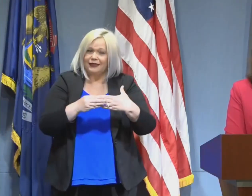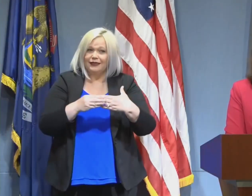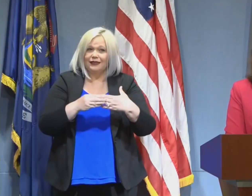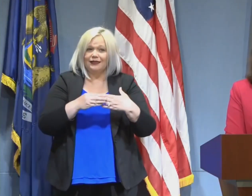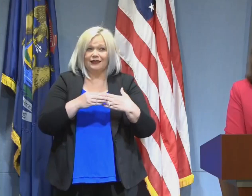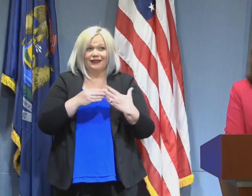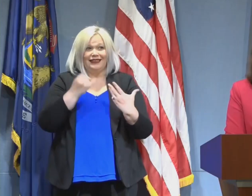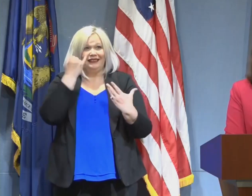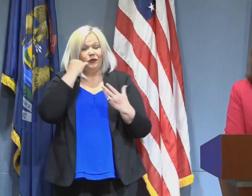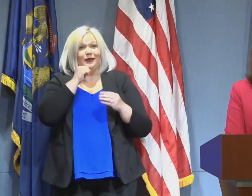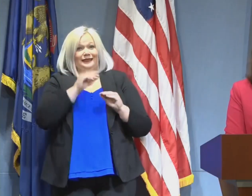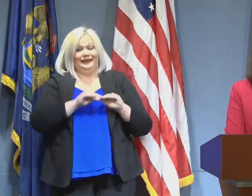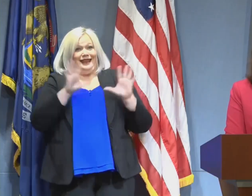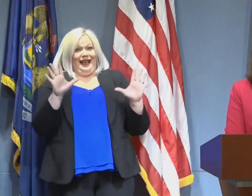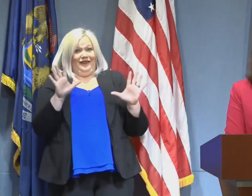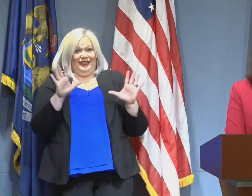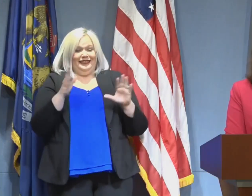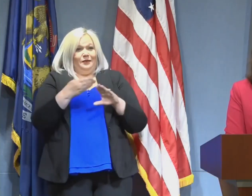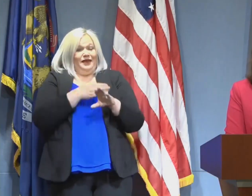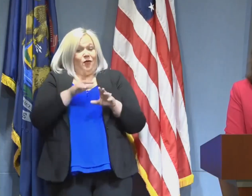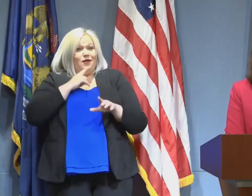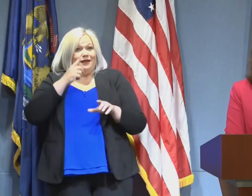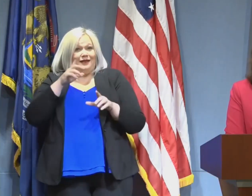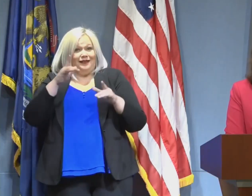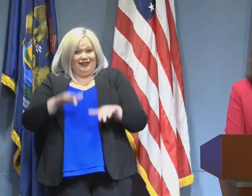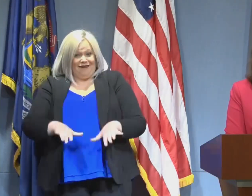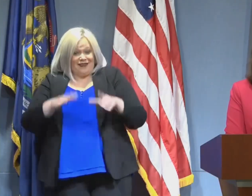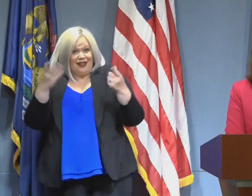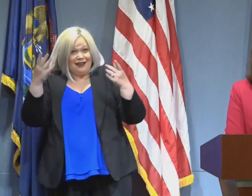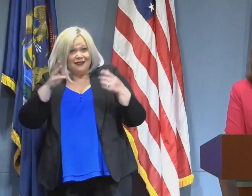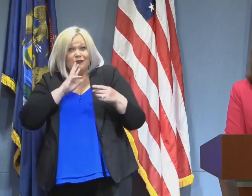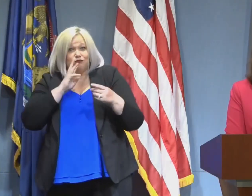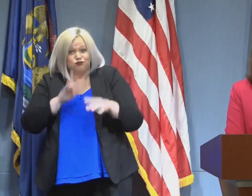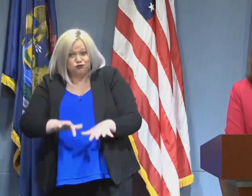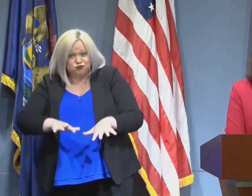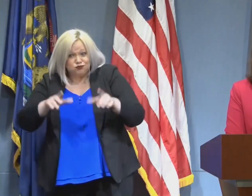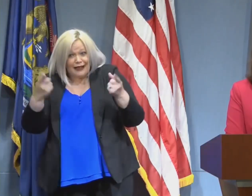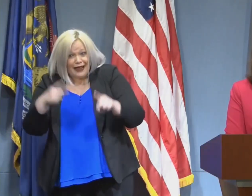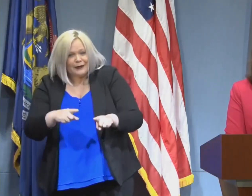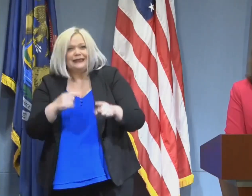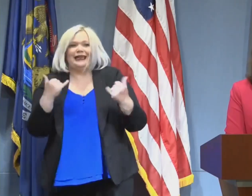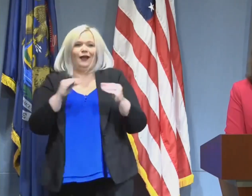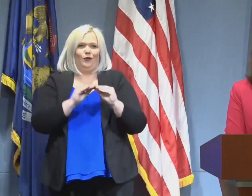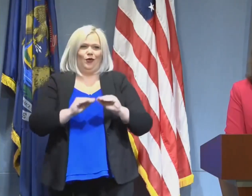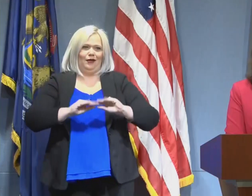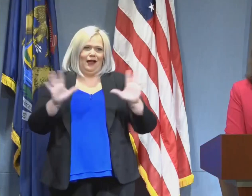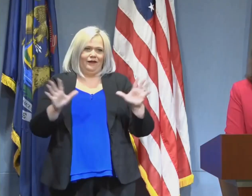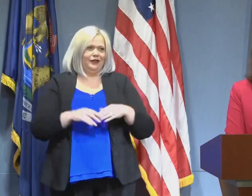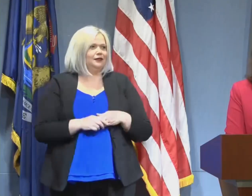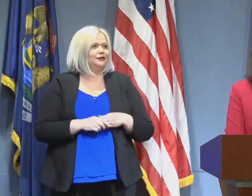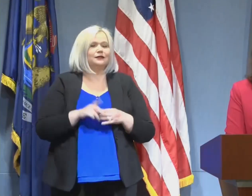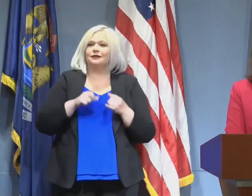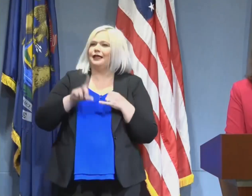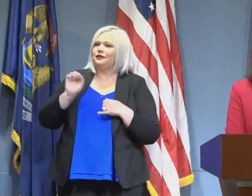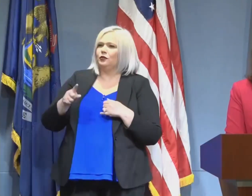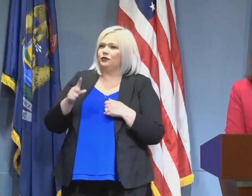prior to the last 72 hours, I think it's even more front and center for us now. Last question.